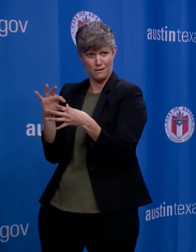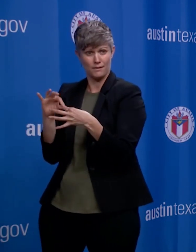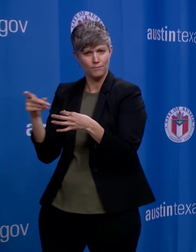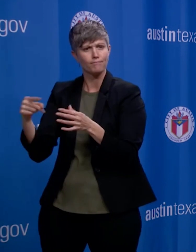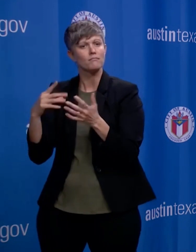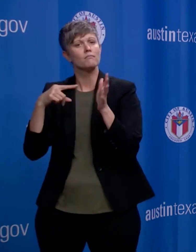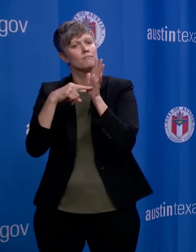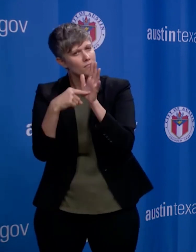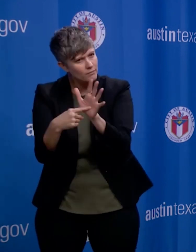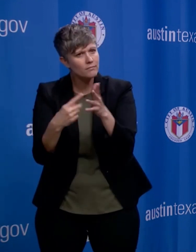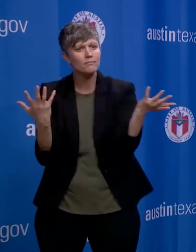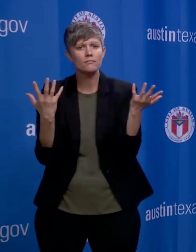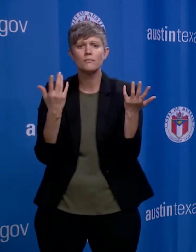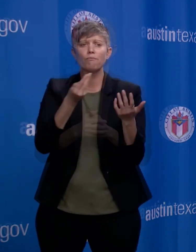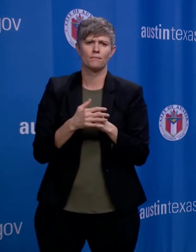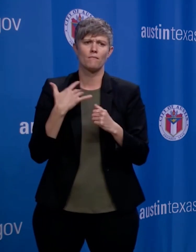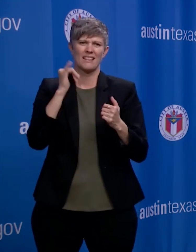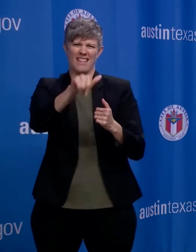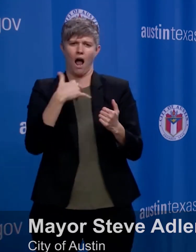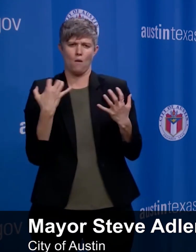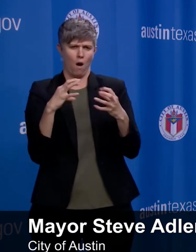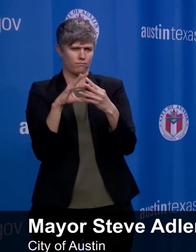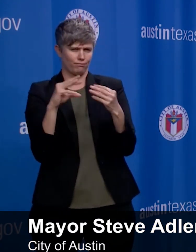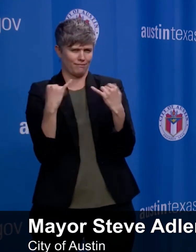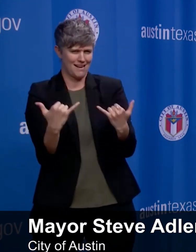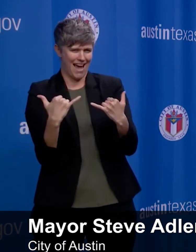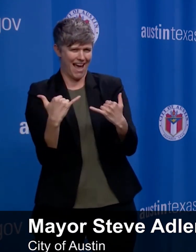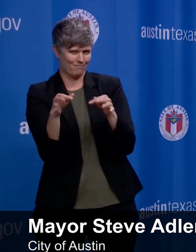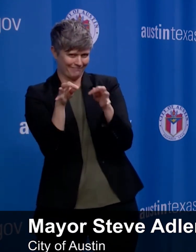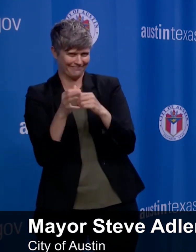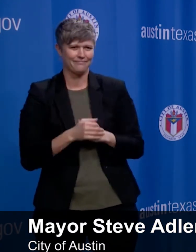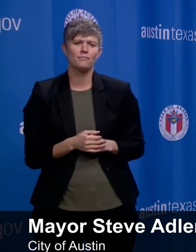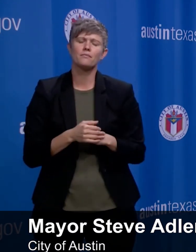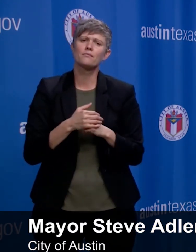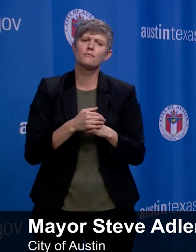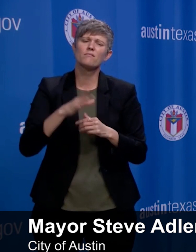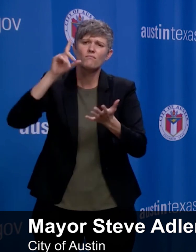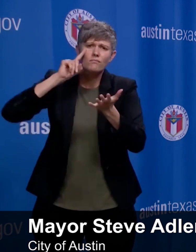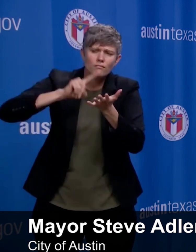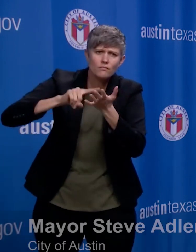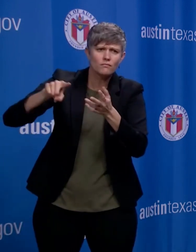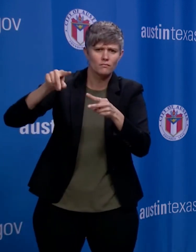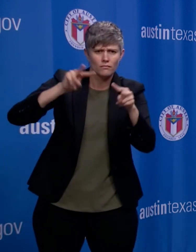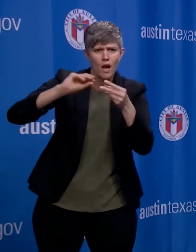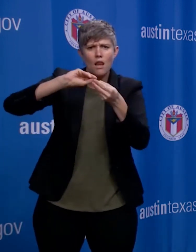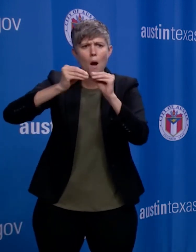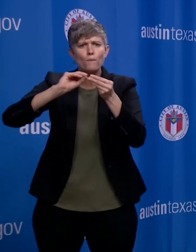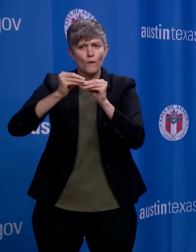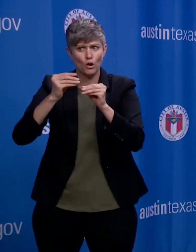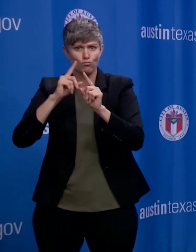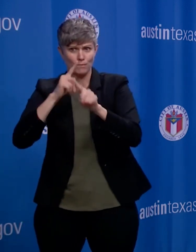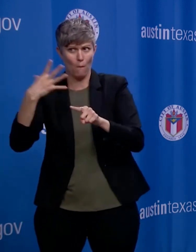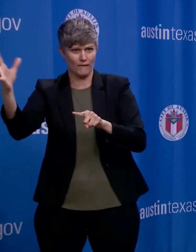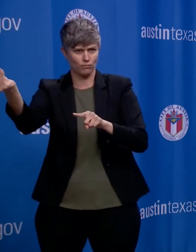possible futures for us. So we do modeling and we take a look at the number of reported cases we have in the city. We